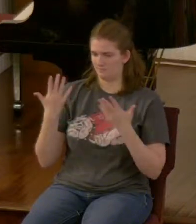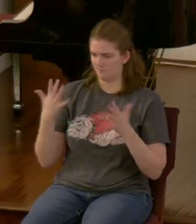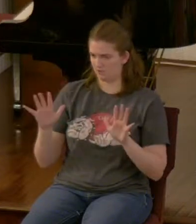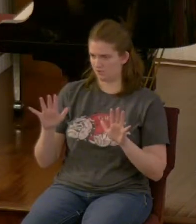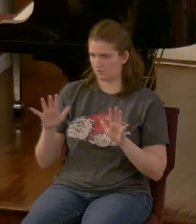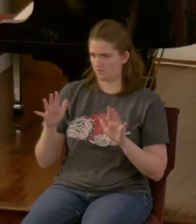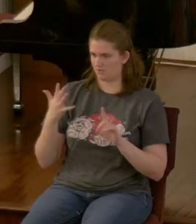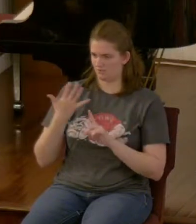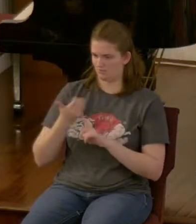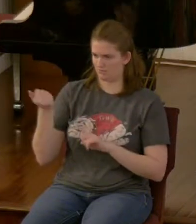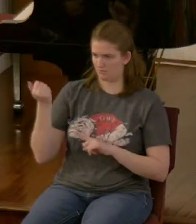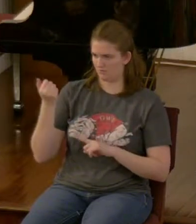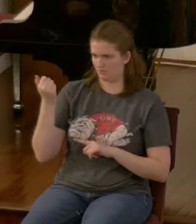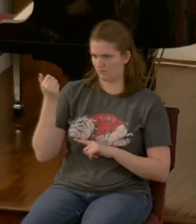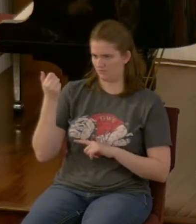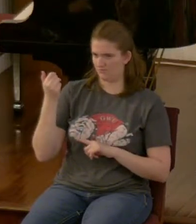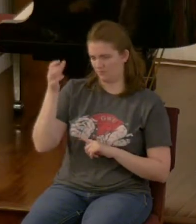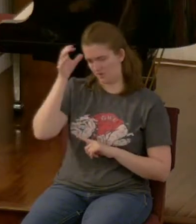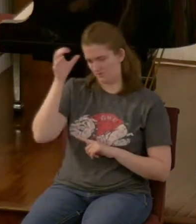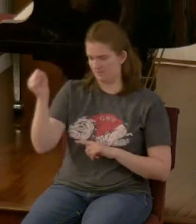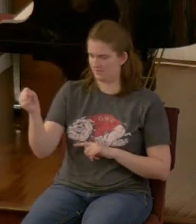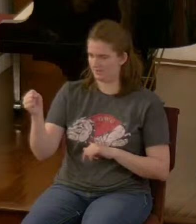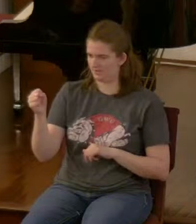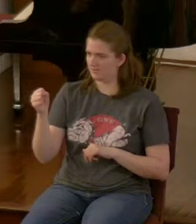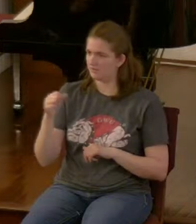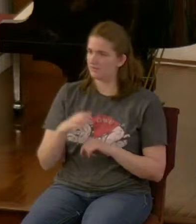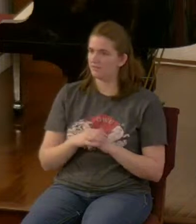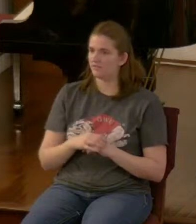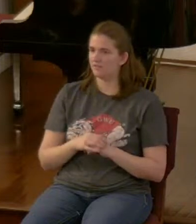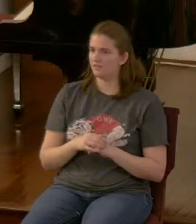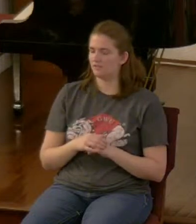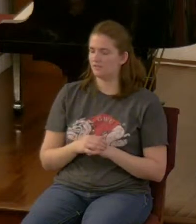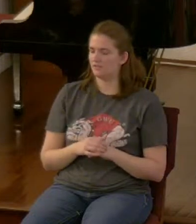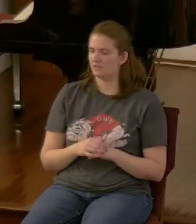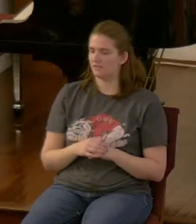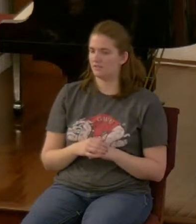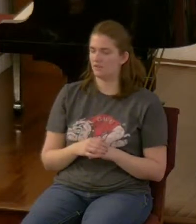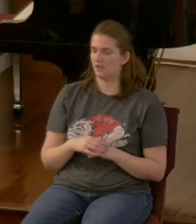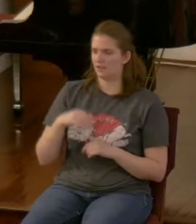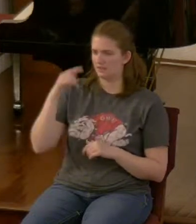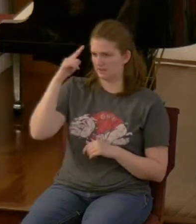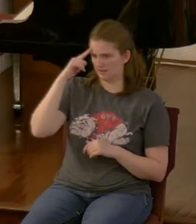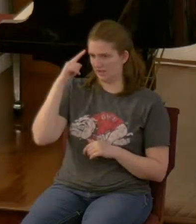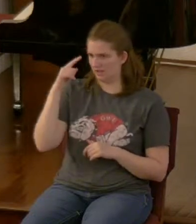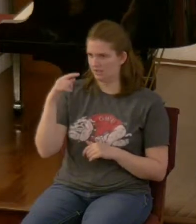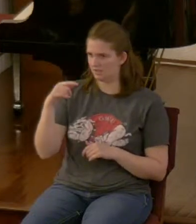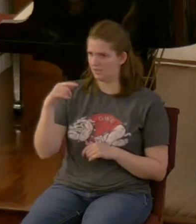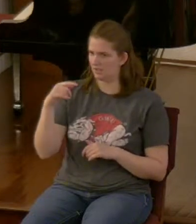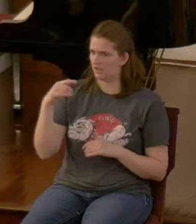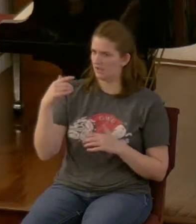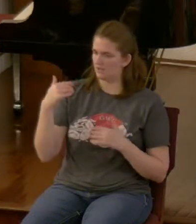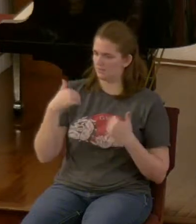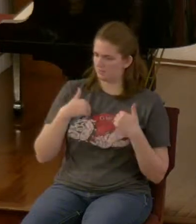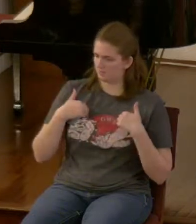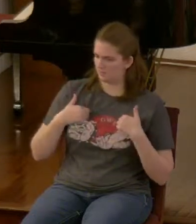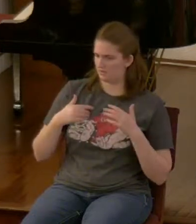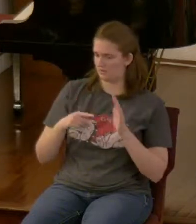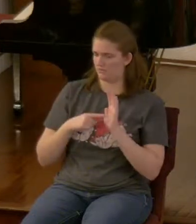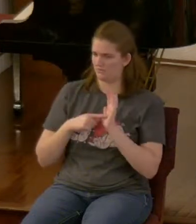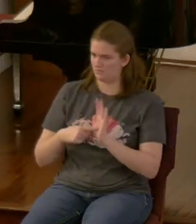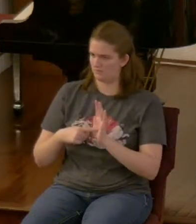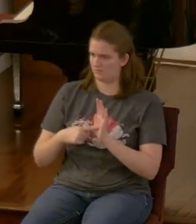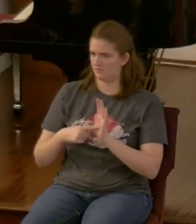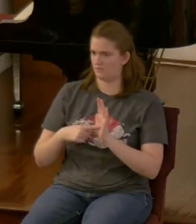I honestly believe from this point on the beast represents the Roman empire but the ten